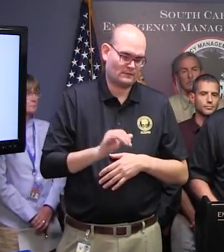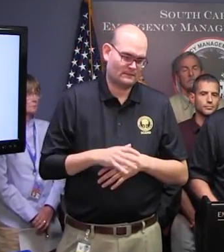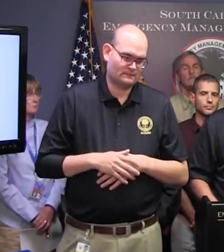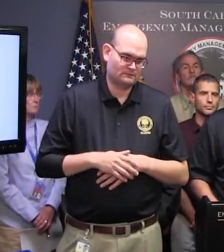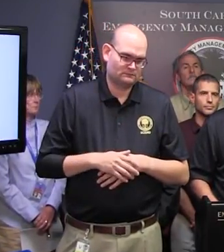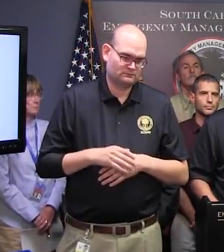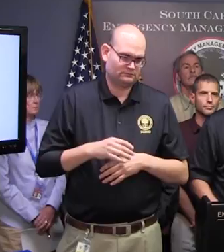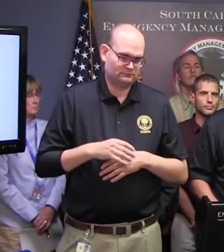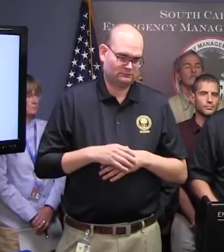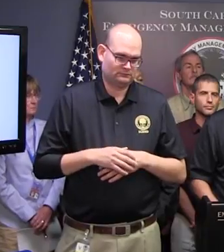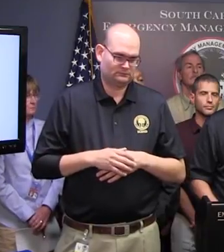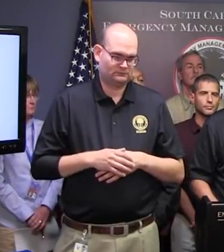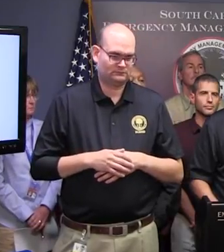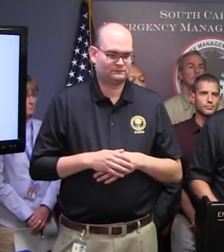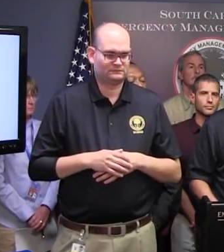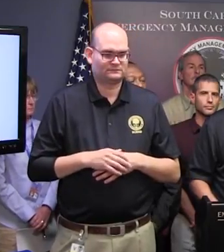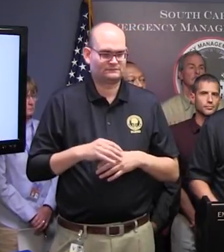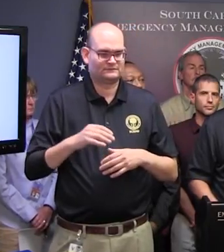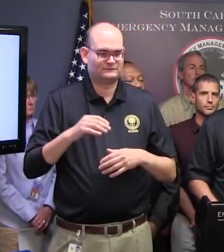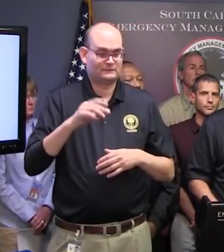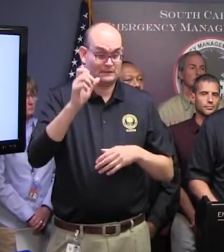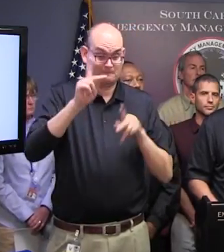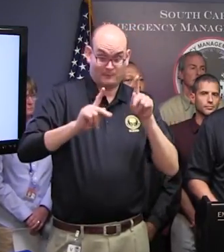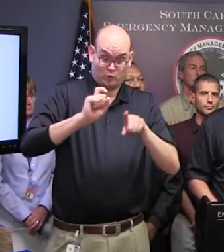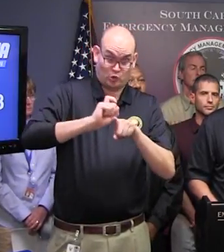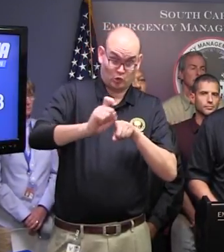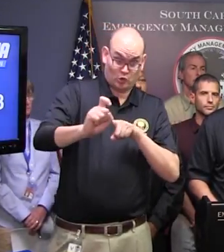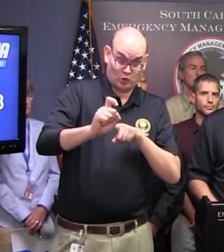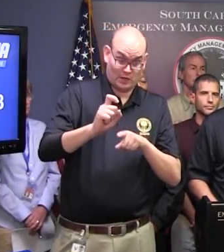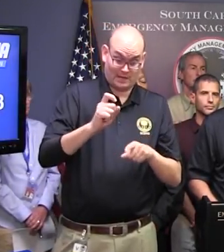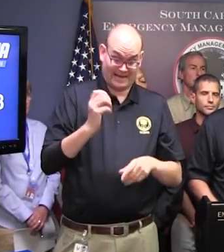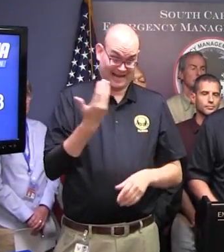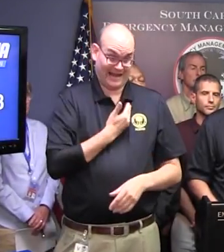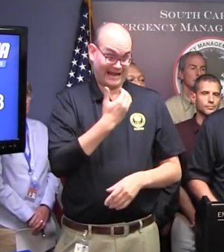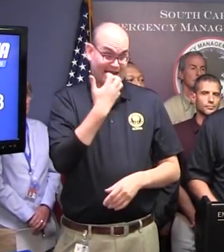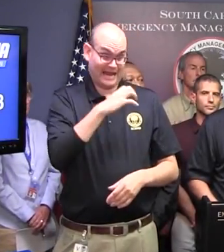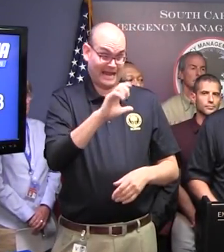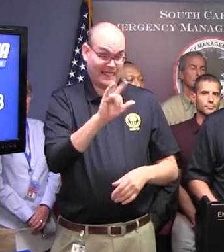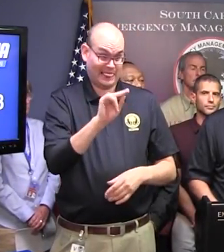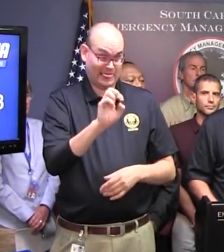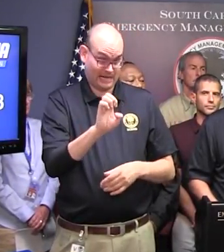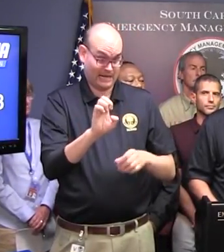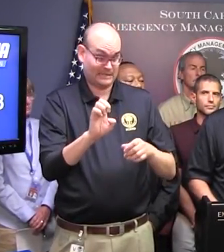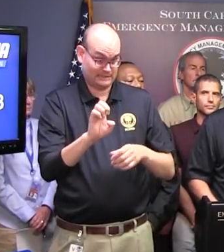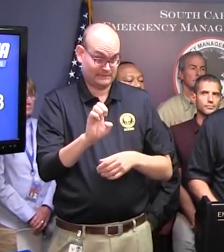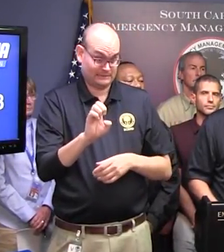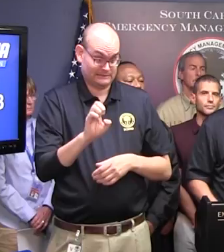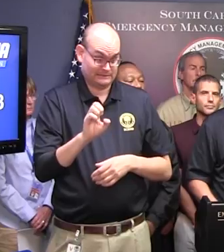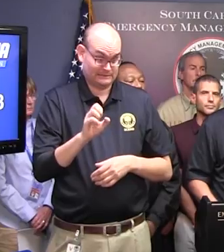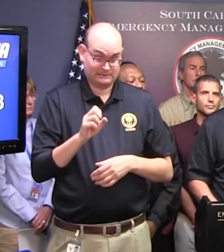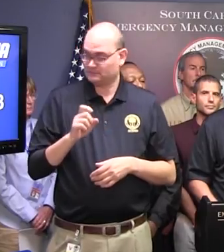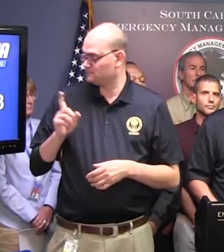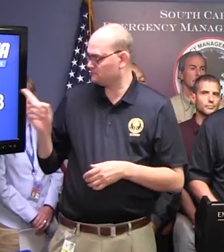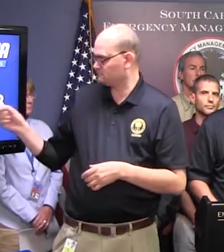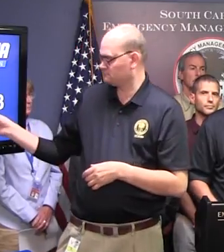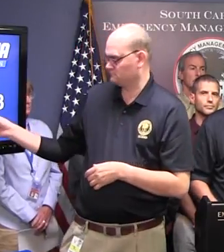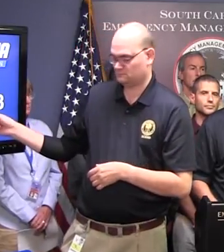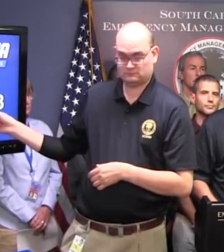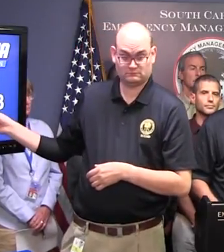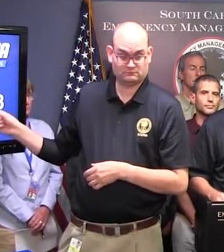to call our emergency hotline if you have questions, and that's at 1-866-246